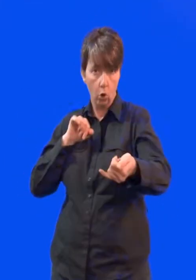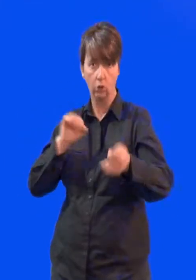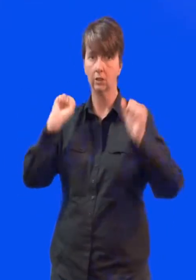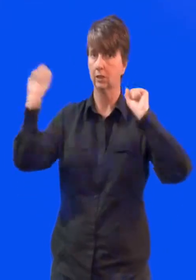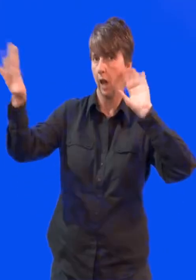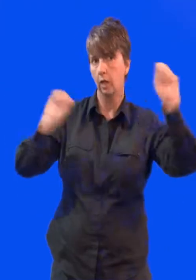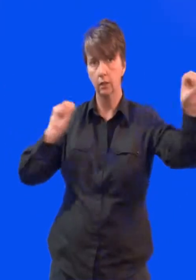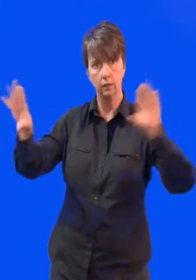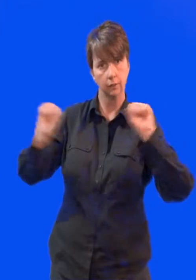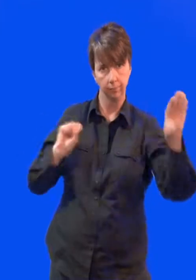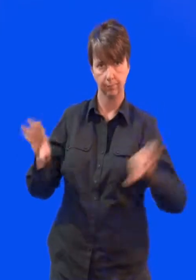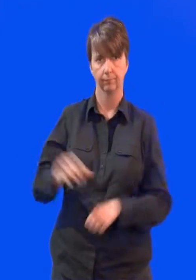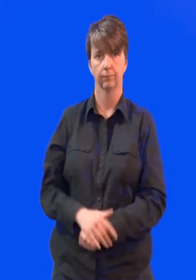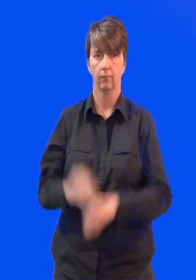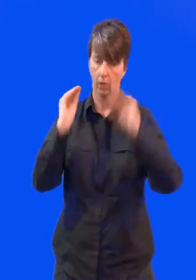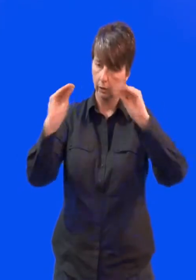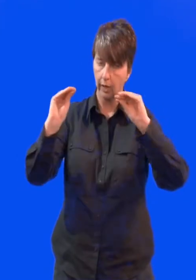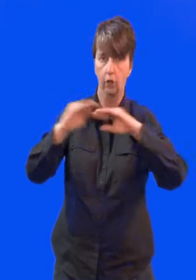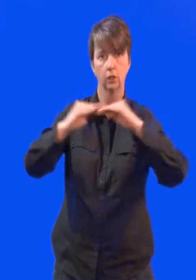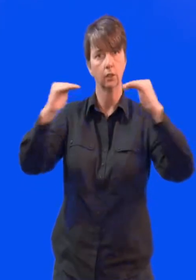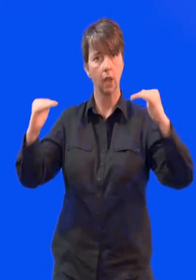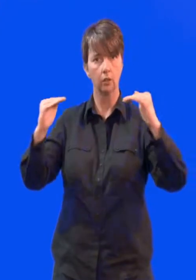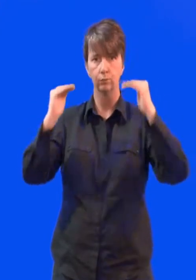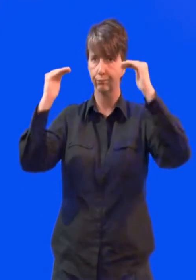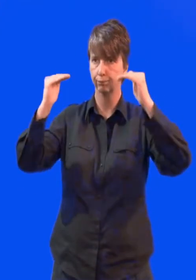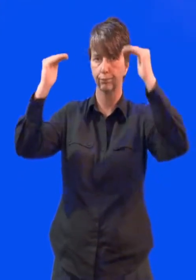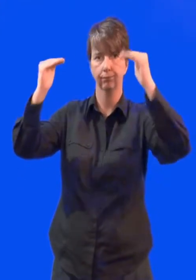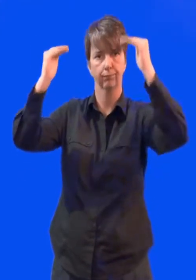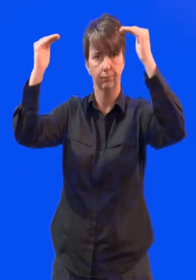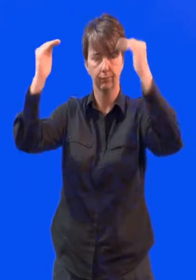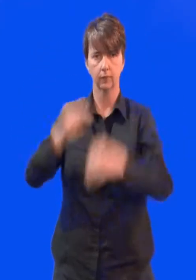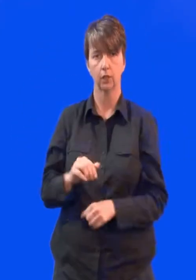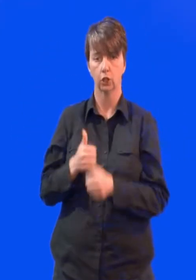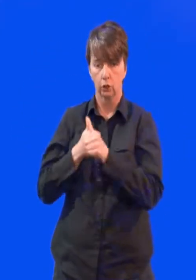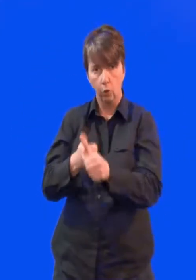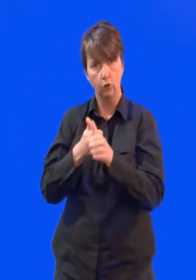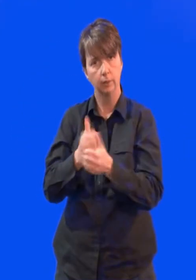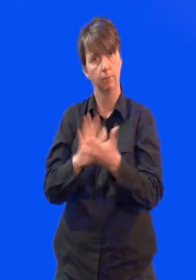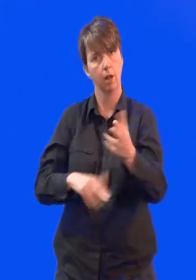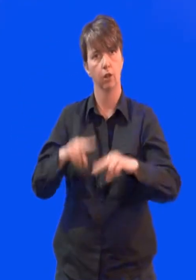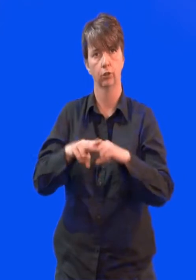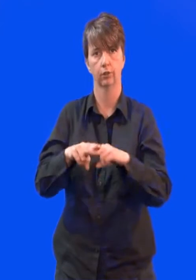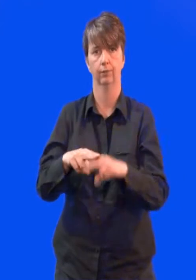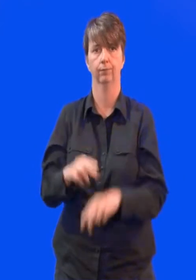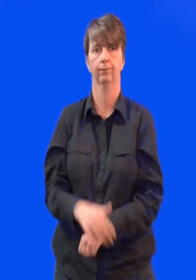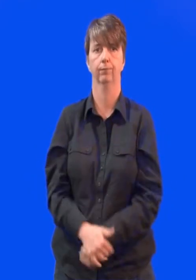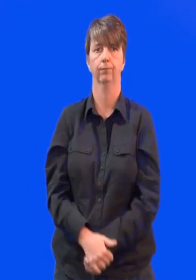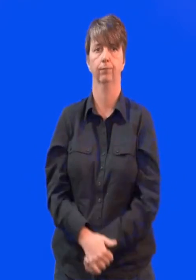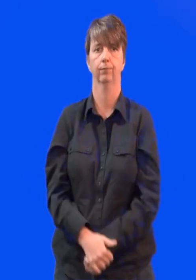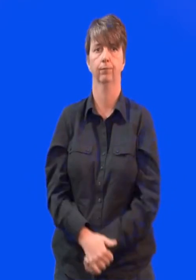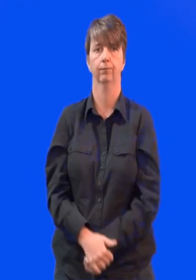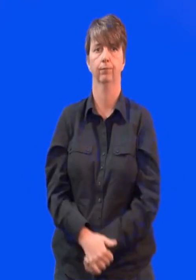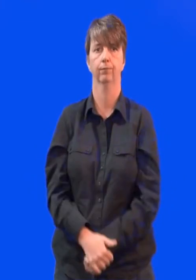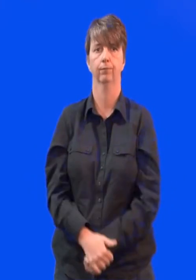they can be. Through things like children's libraries. Organising sports and dance. Raising standards of education.